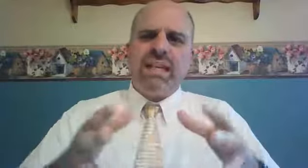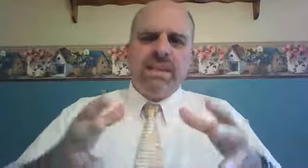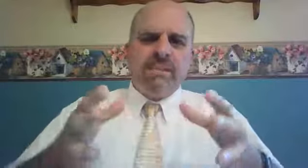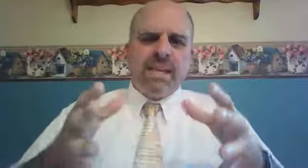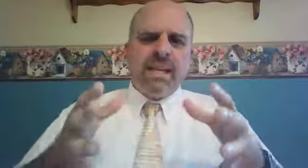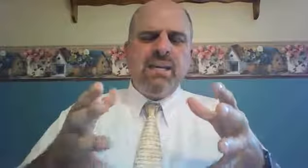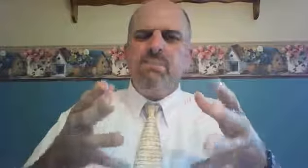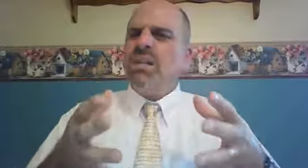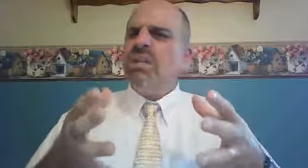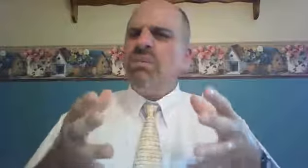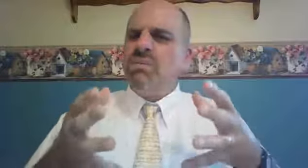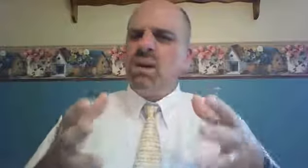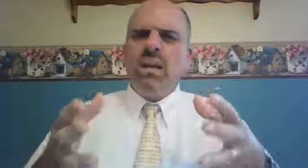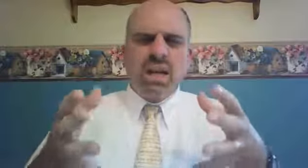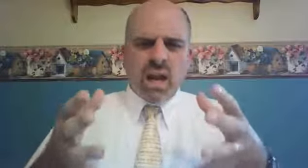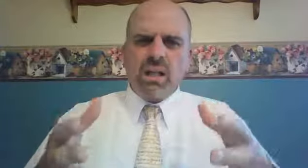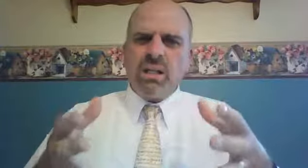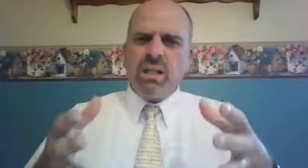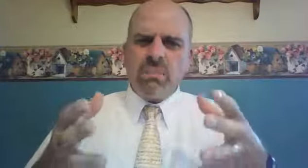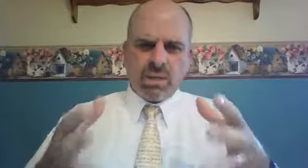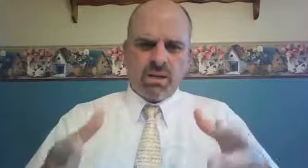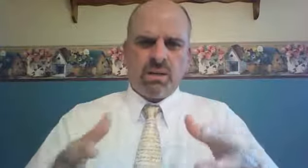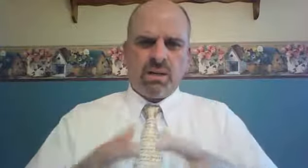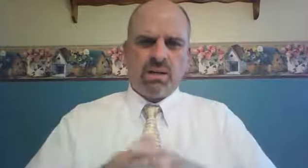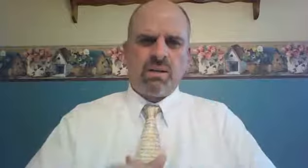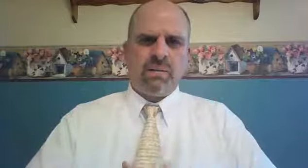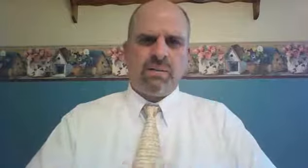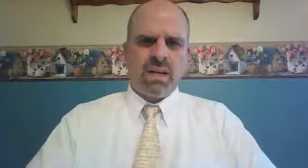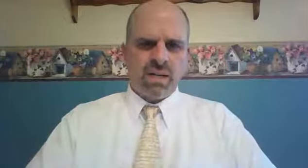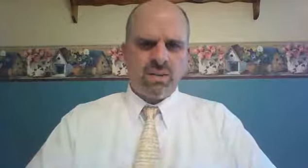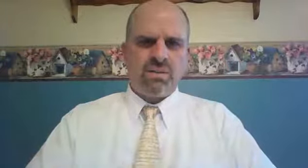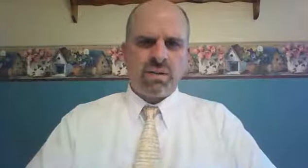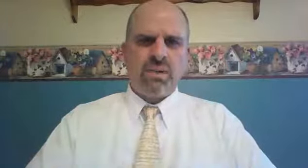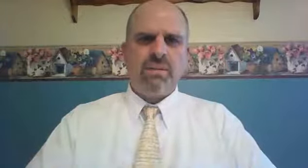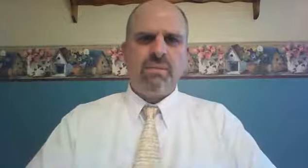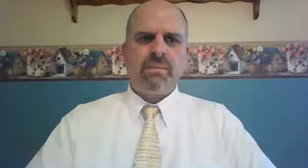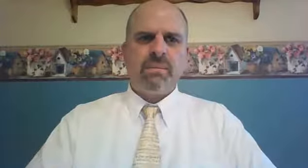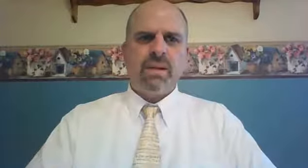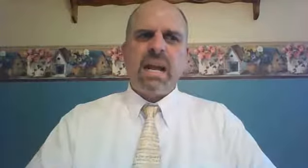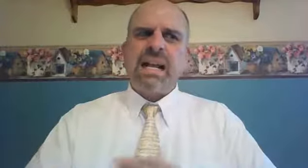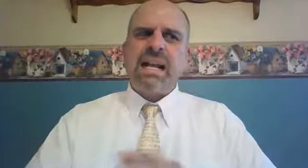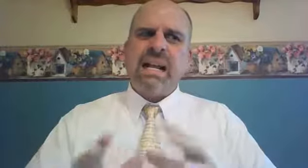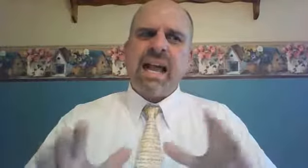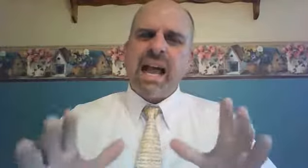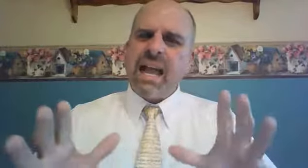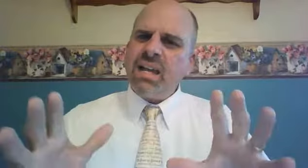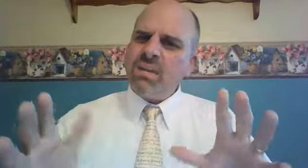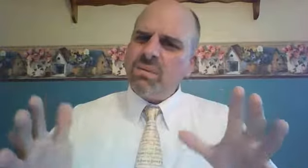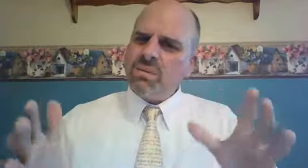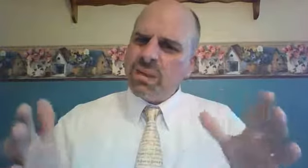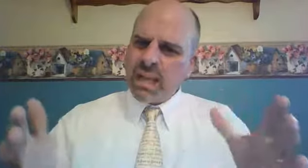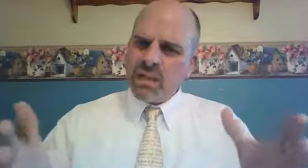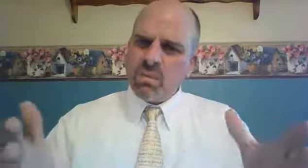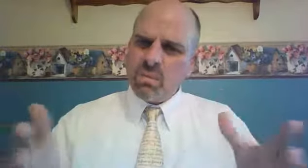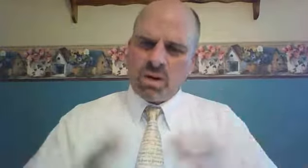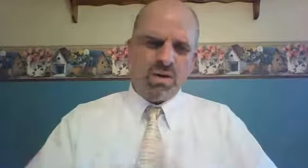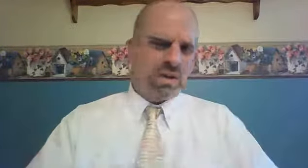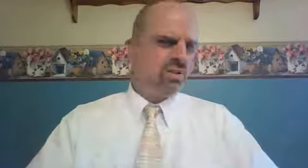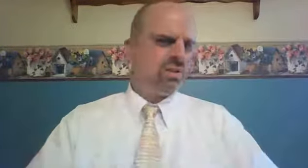set in the midst of a very ugly period in history. Kind of like what our nation